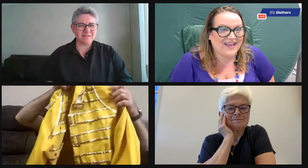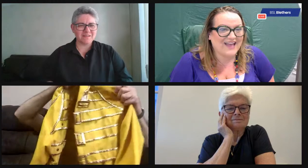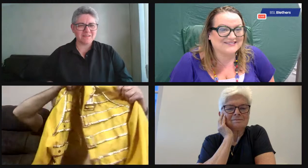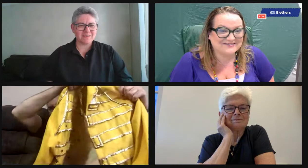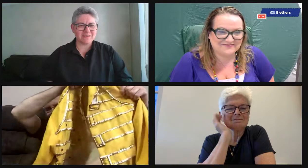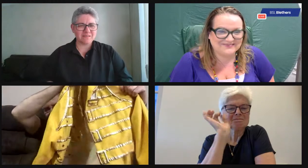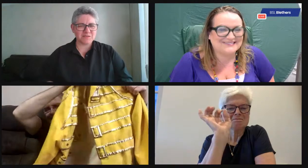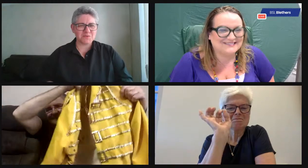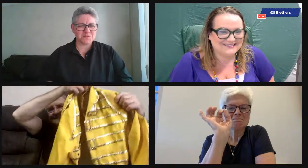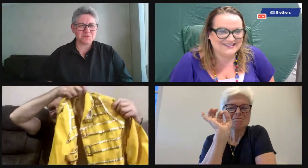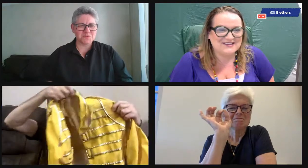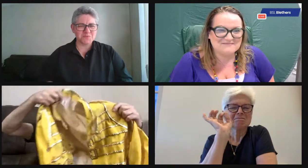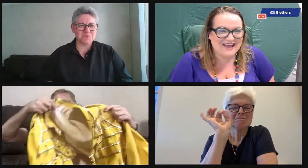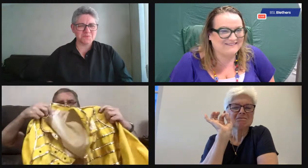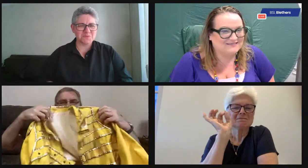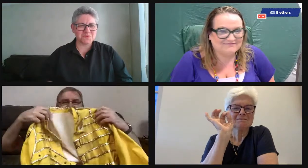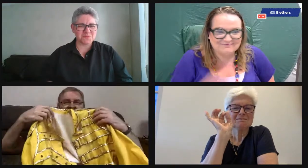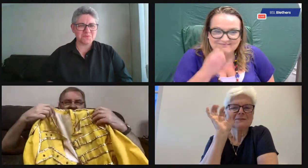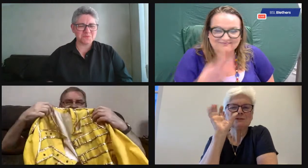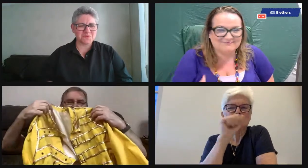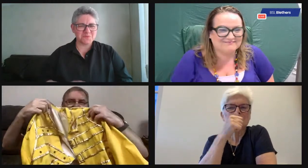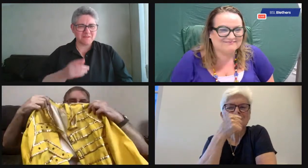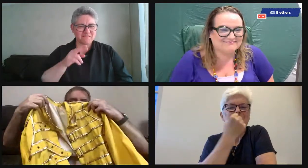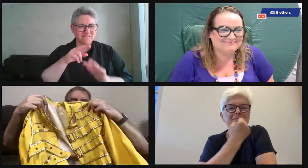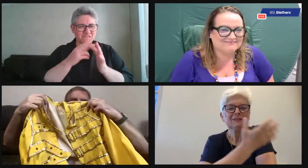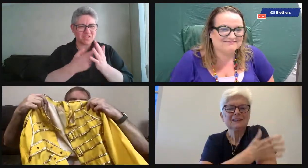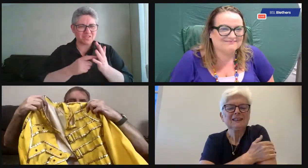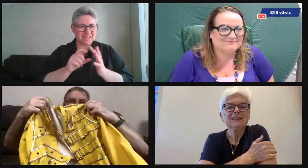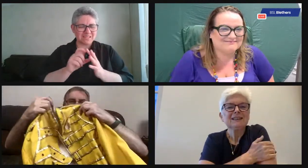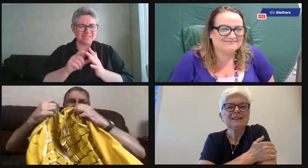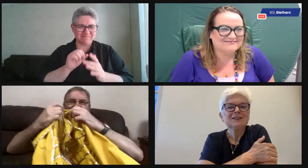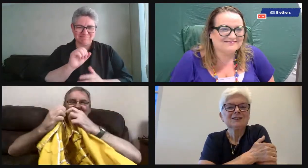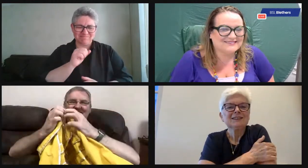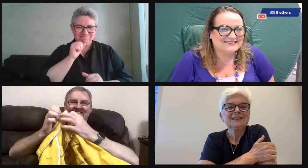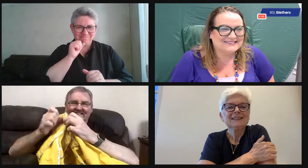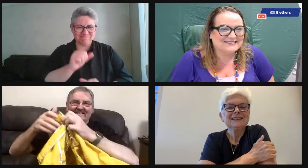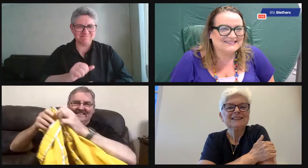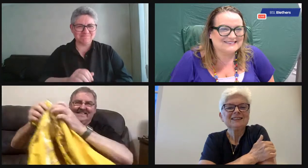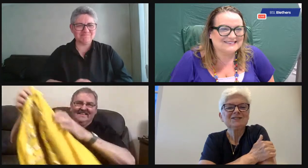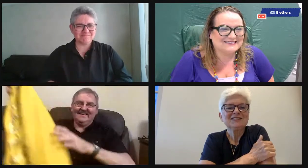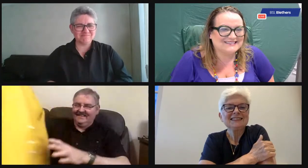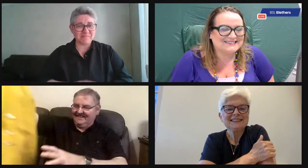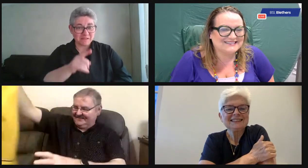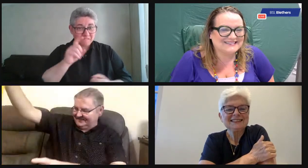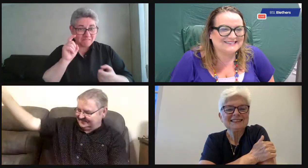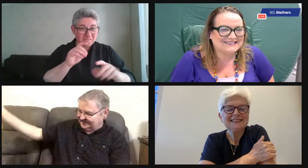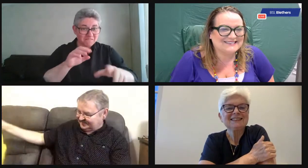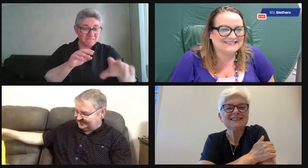Oh, wow. Look at that. That's lovely. That's so Freddie. It's fantastic.